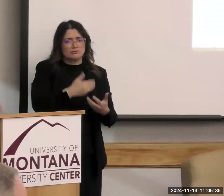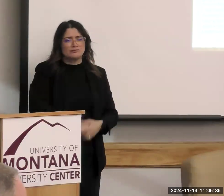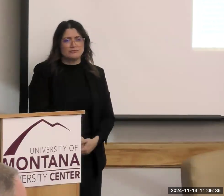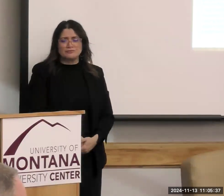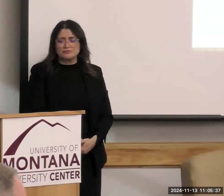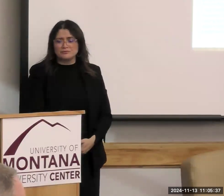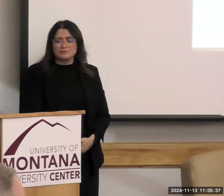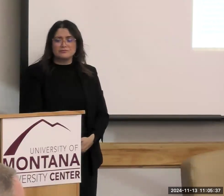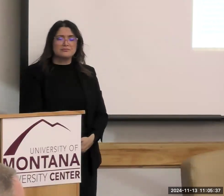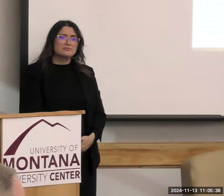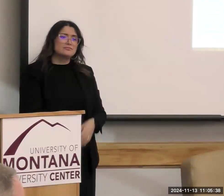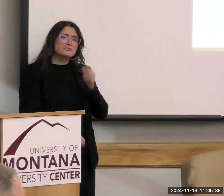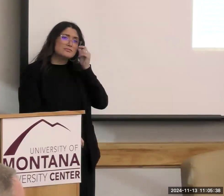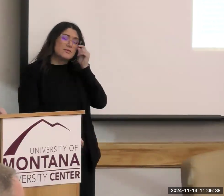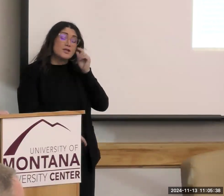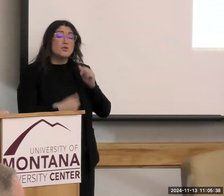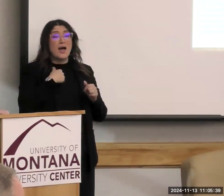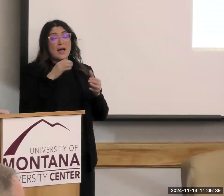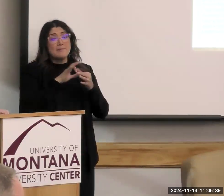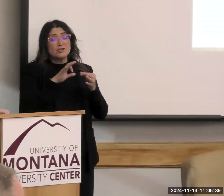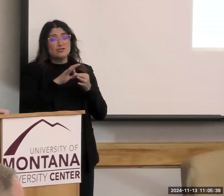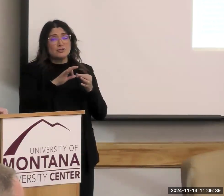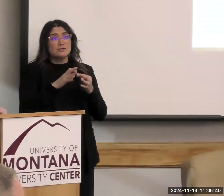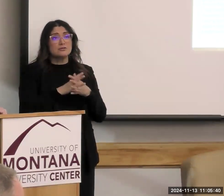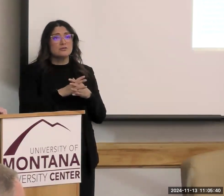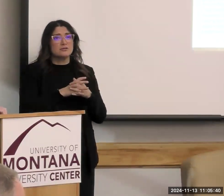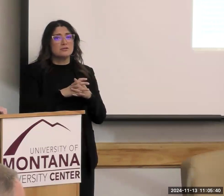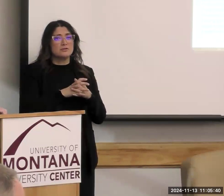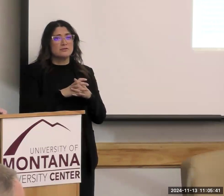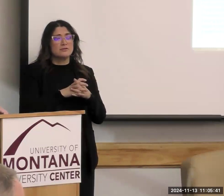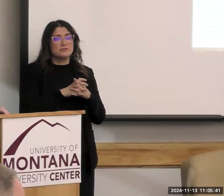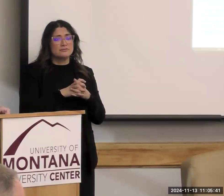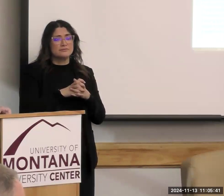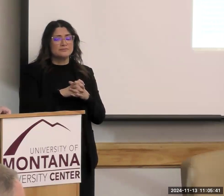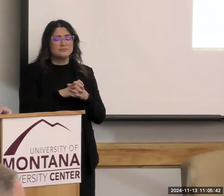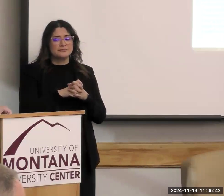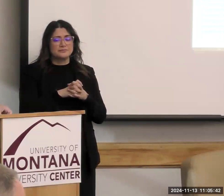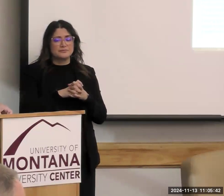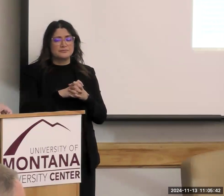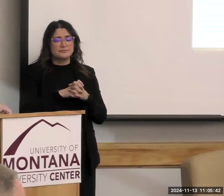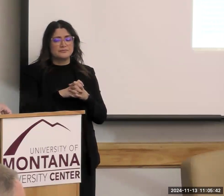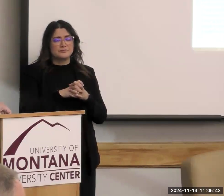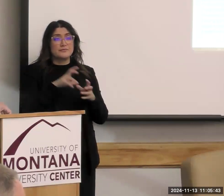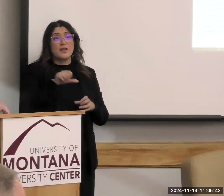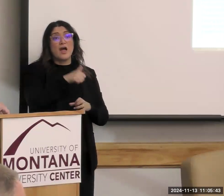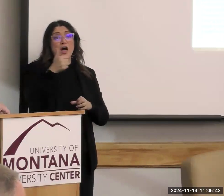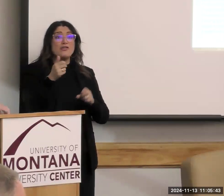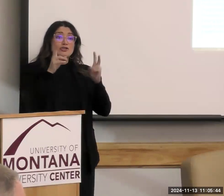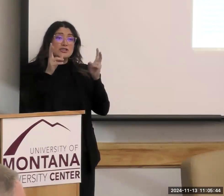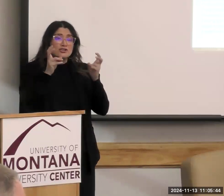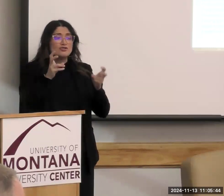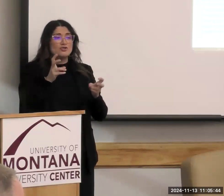So I kind of mentioned the other issue about why is equity important.